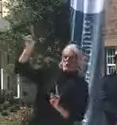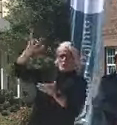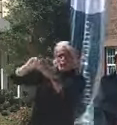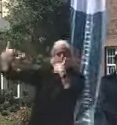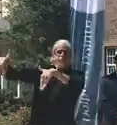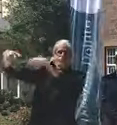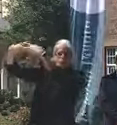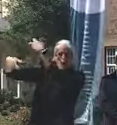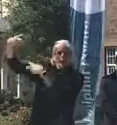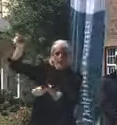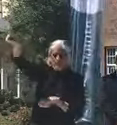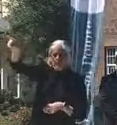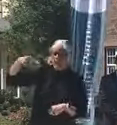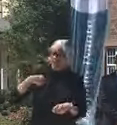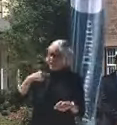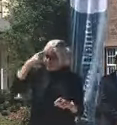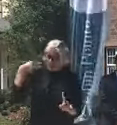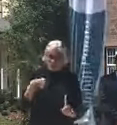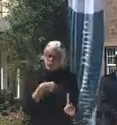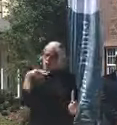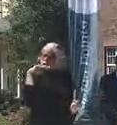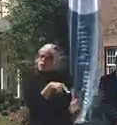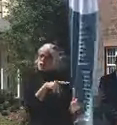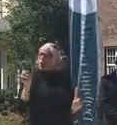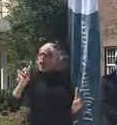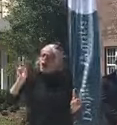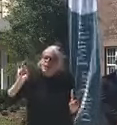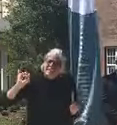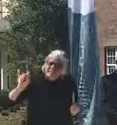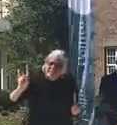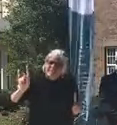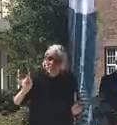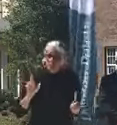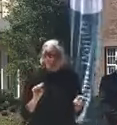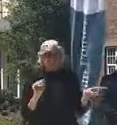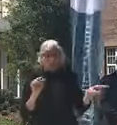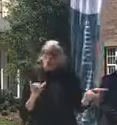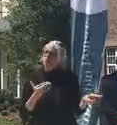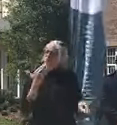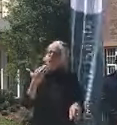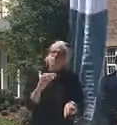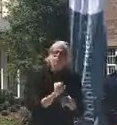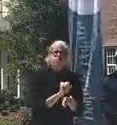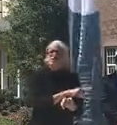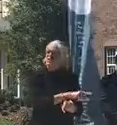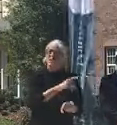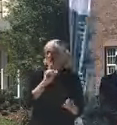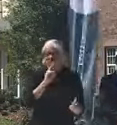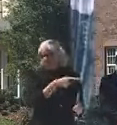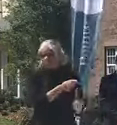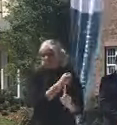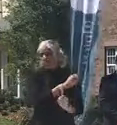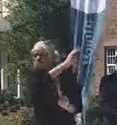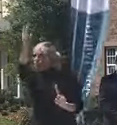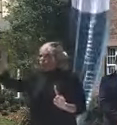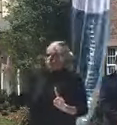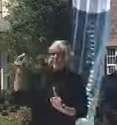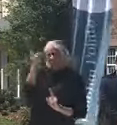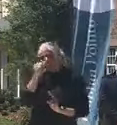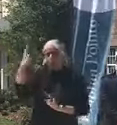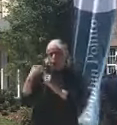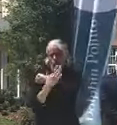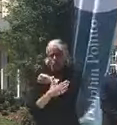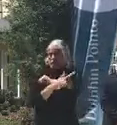it's really focusing on where the risk is. And so Mary, I think she's done a better job than anybody in the country in understanding this,